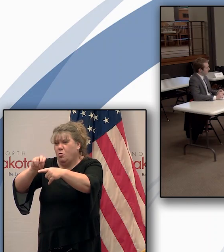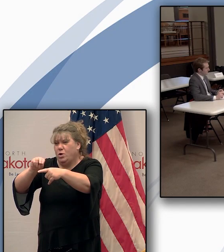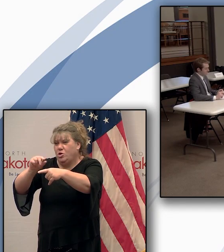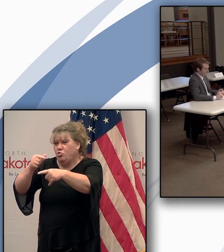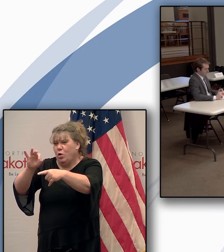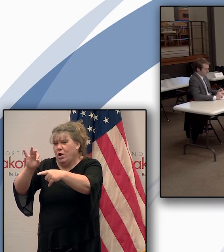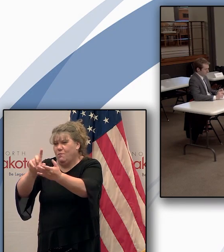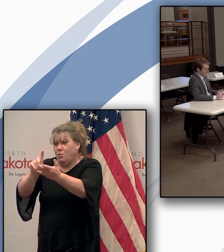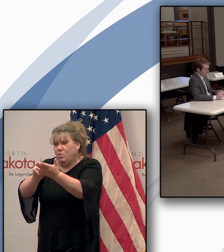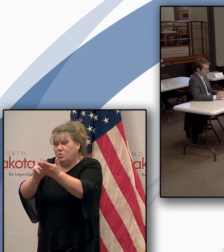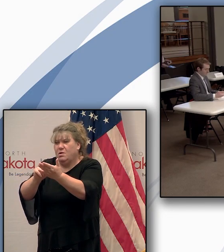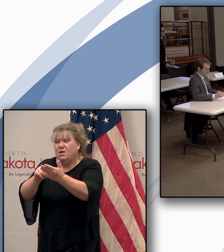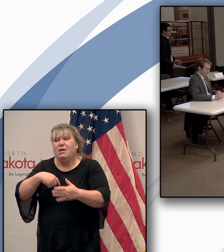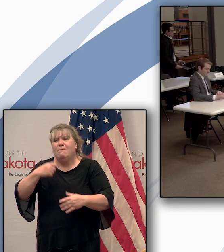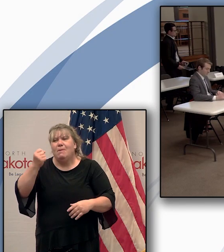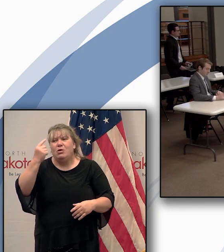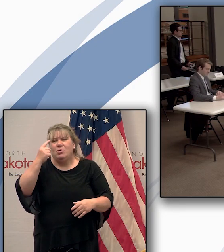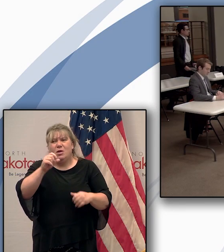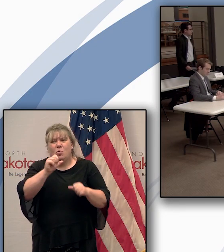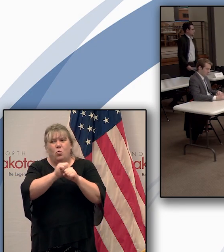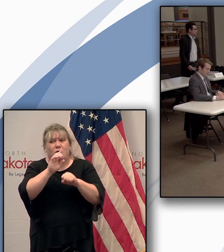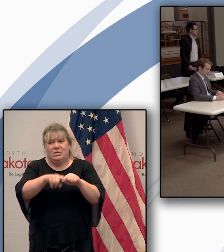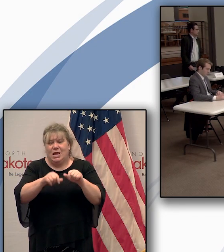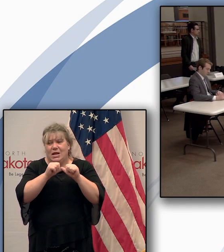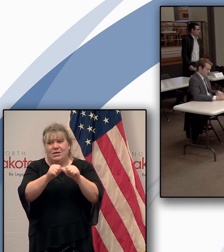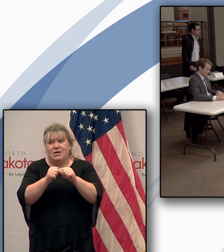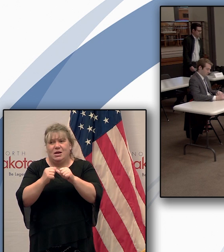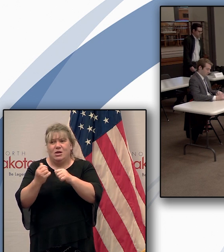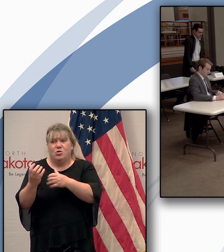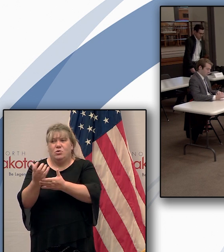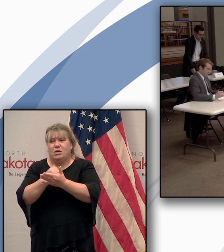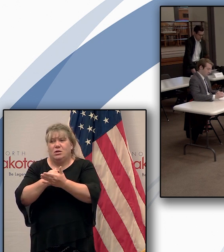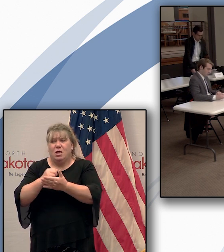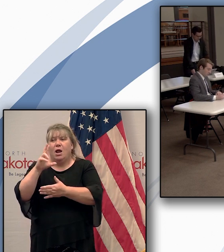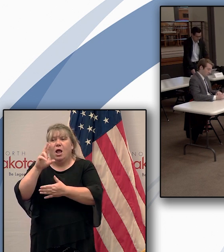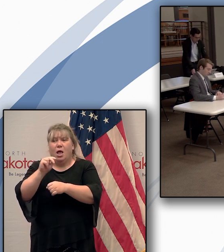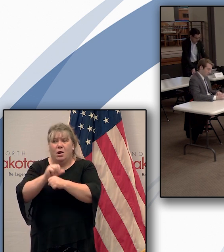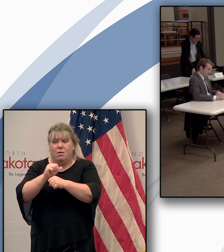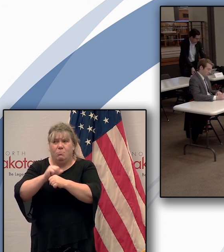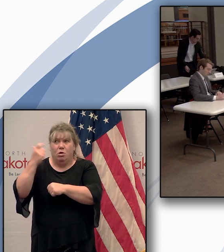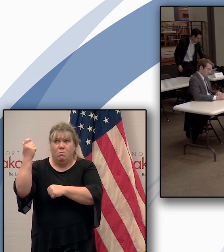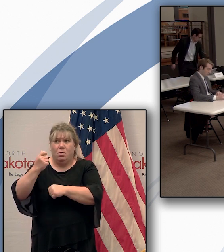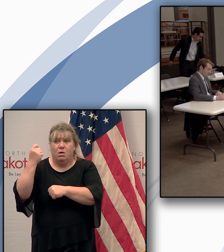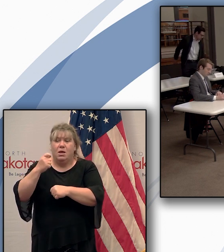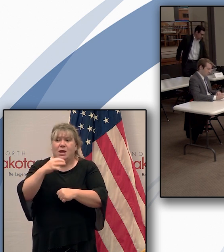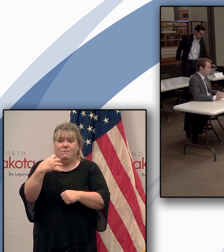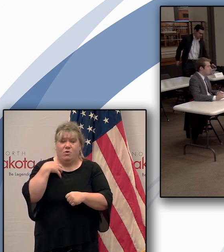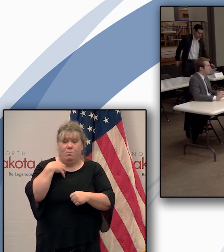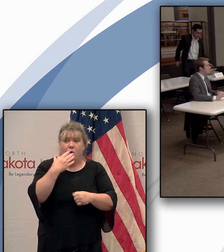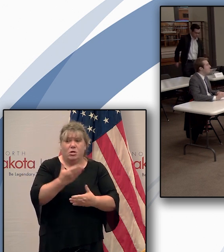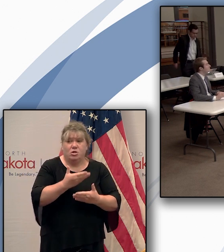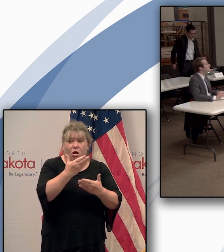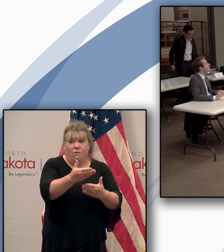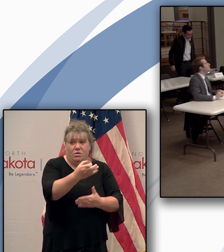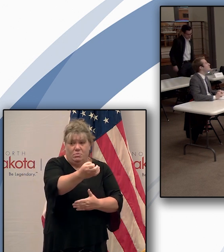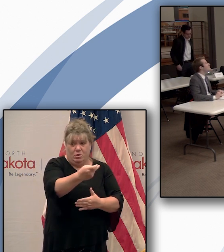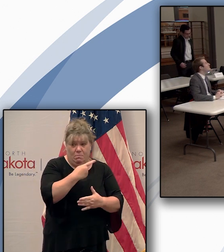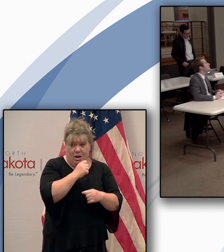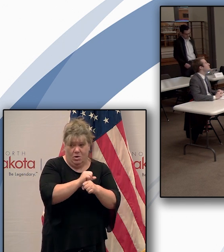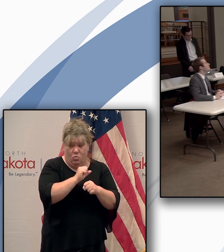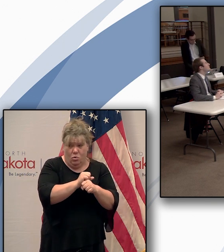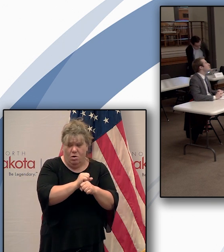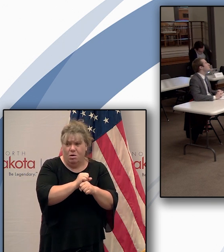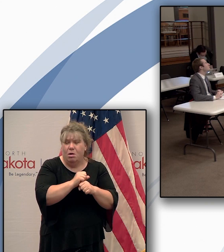My understanding is that workers can't continue to collect unemployment benefits if their employer makes an offer for them to come back to work.